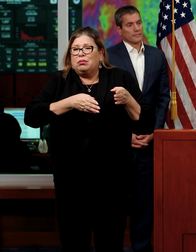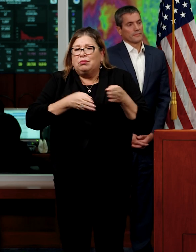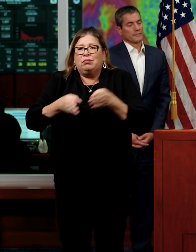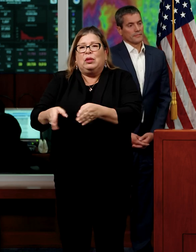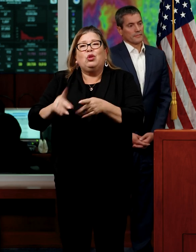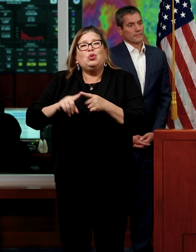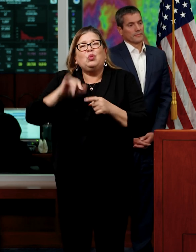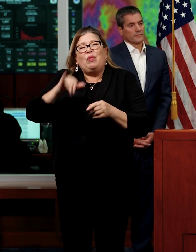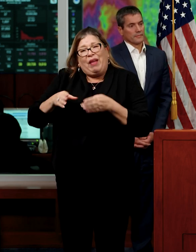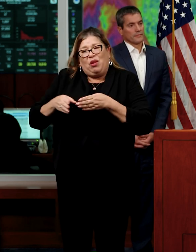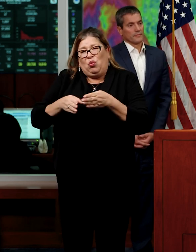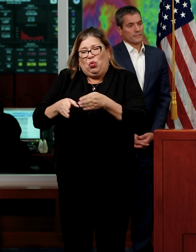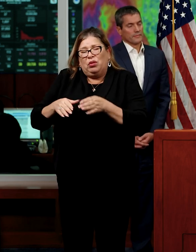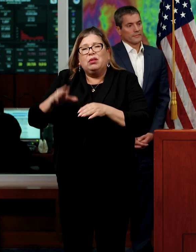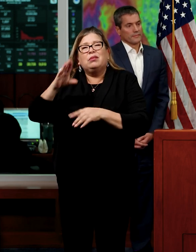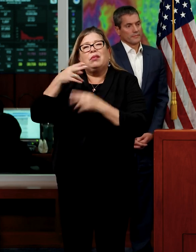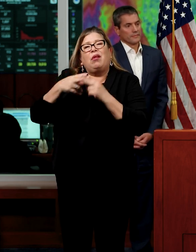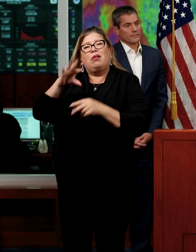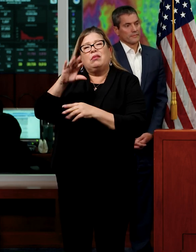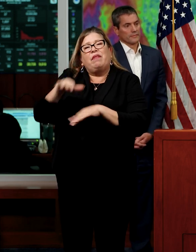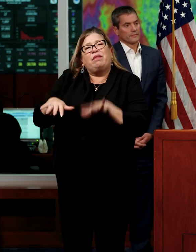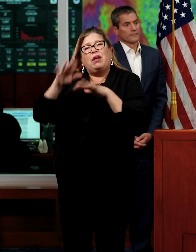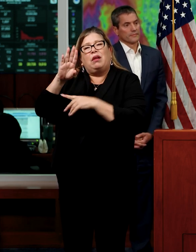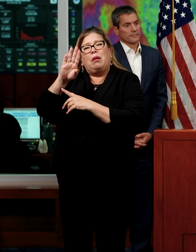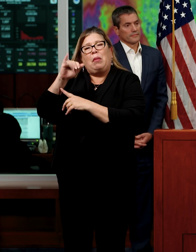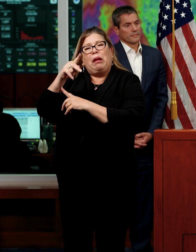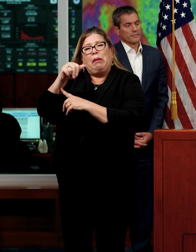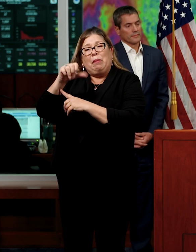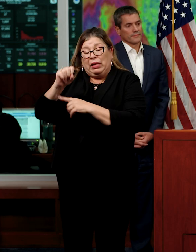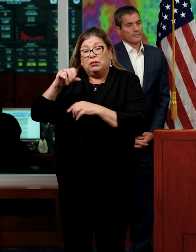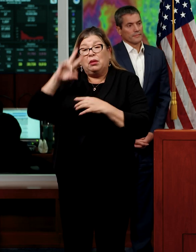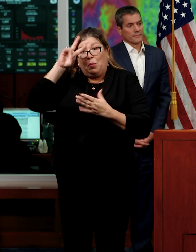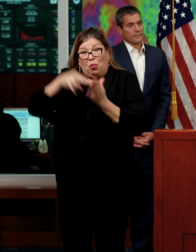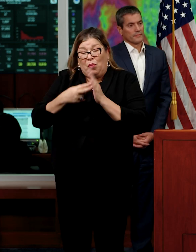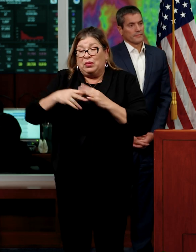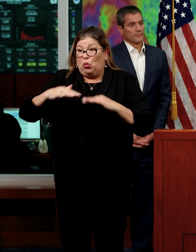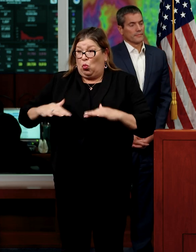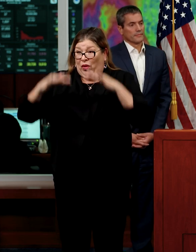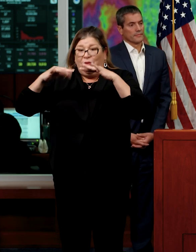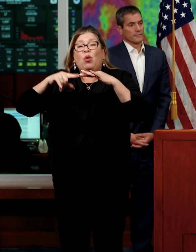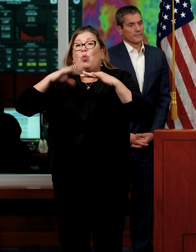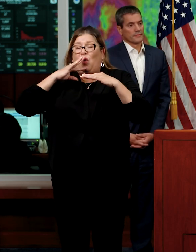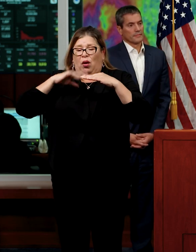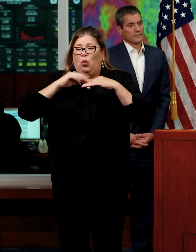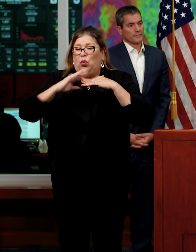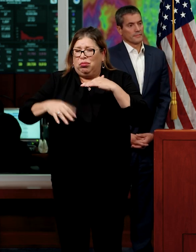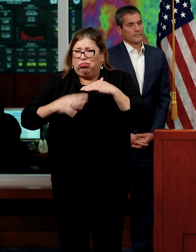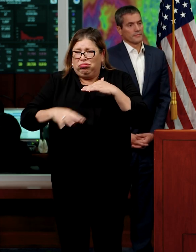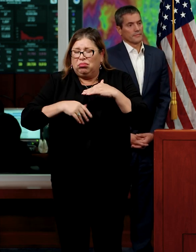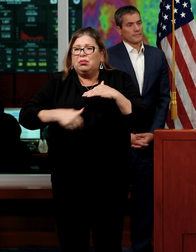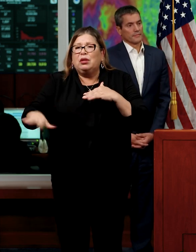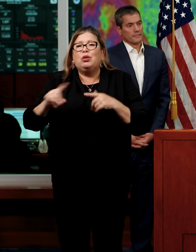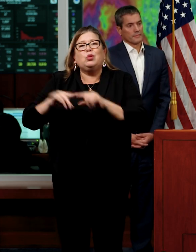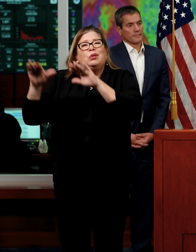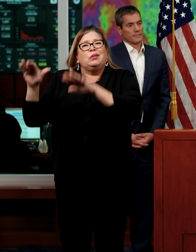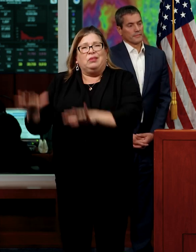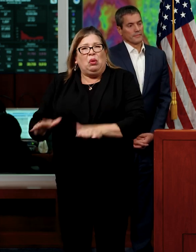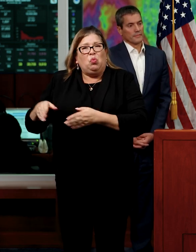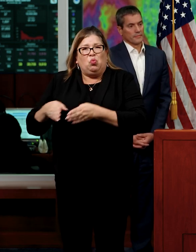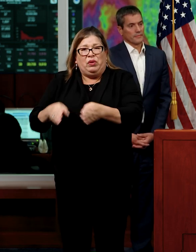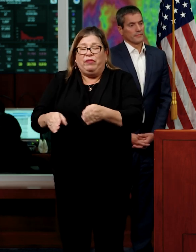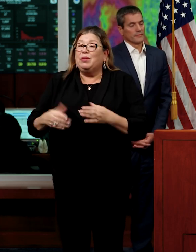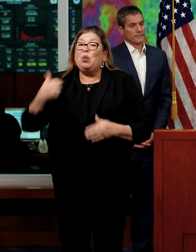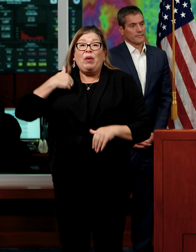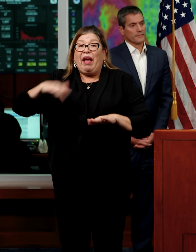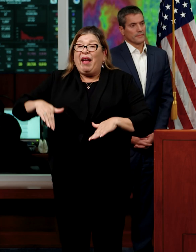bypass to relieve pressure on mainstem levees. So we have not yet activated all of the infrastructure that is available to